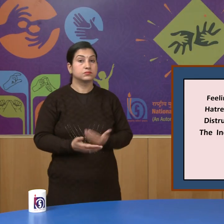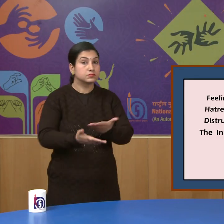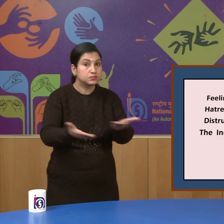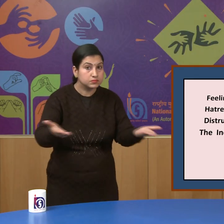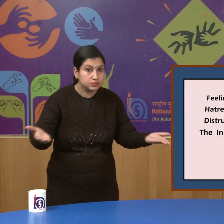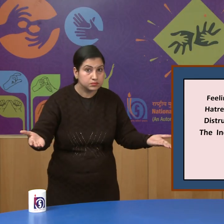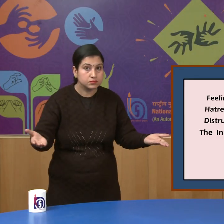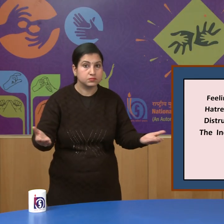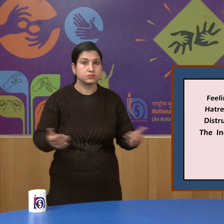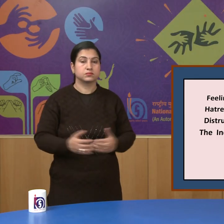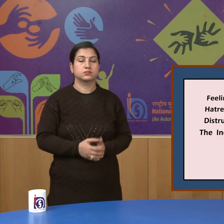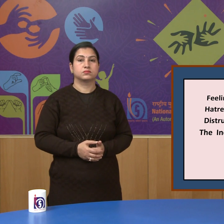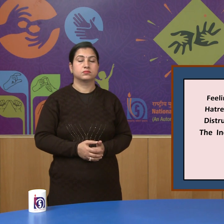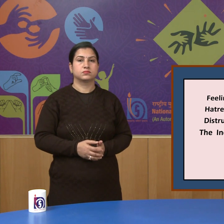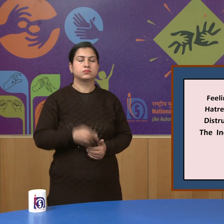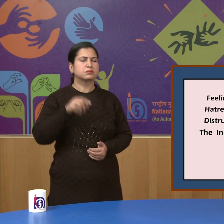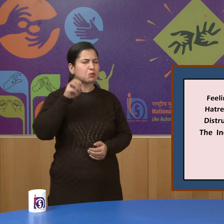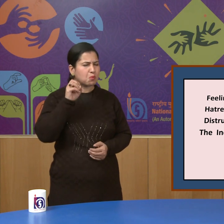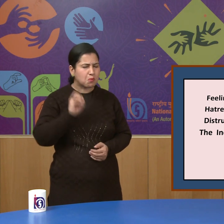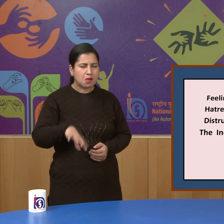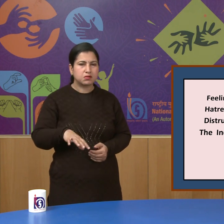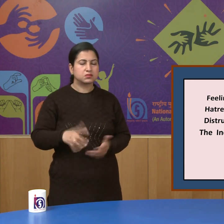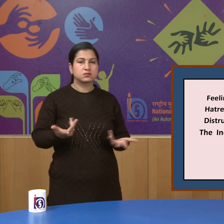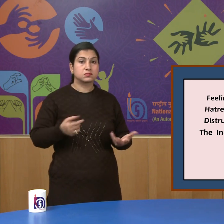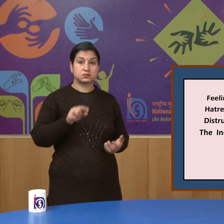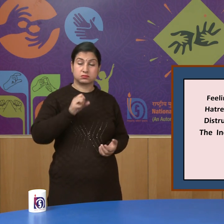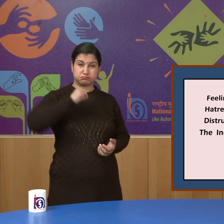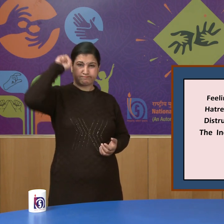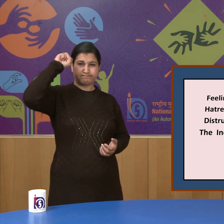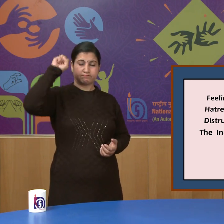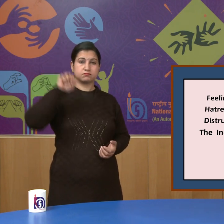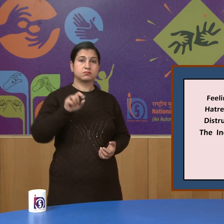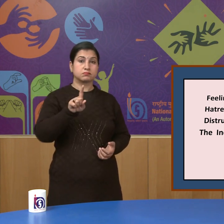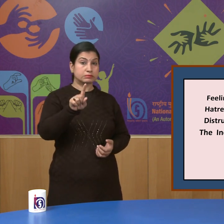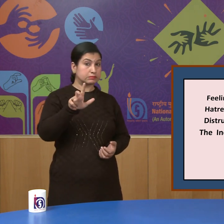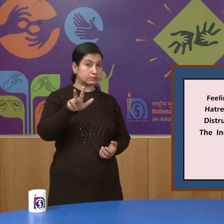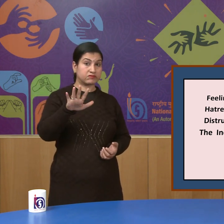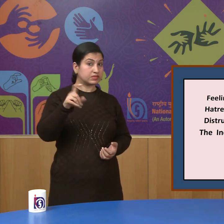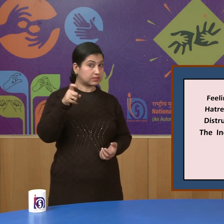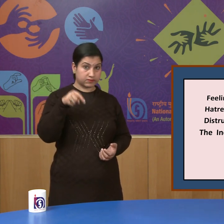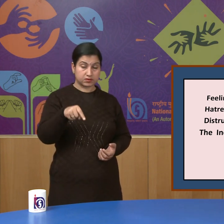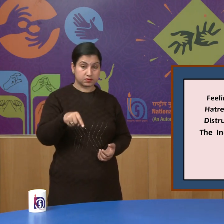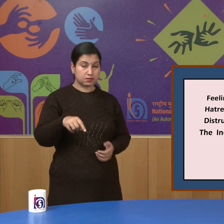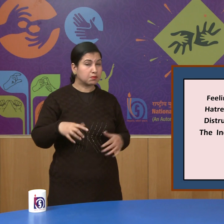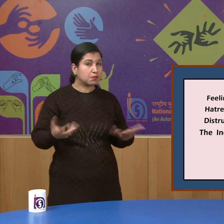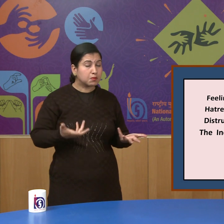learners the worst result of the revolt of 1857 was